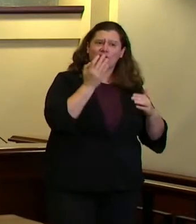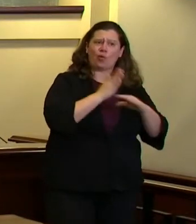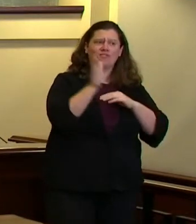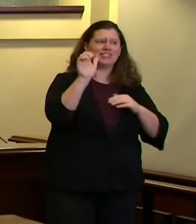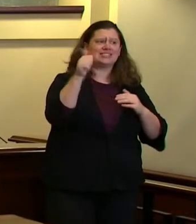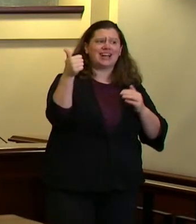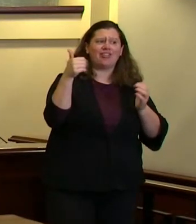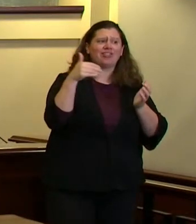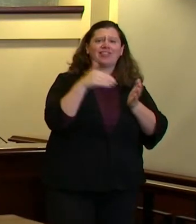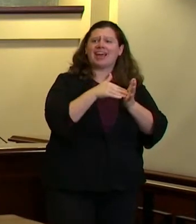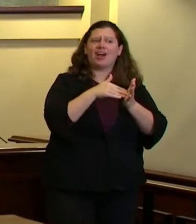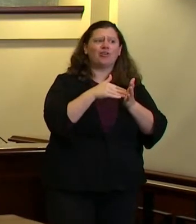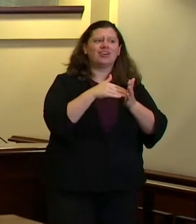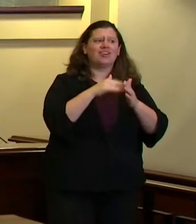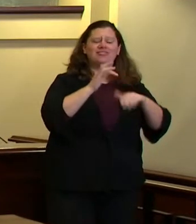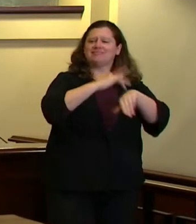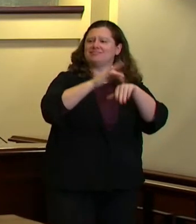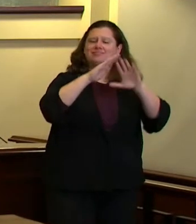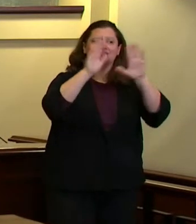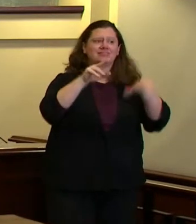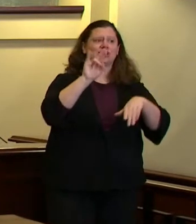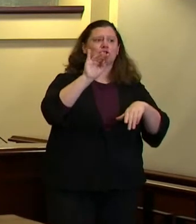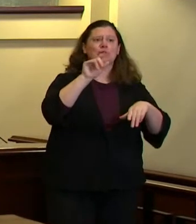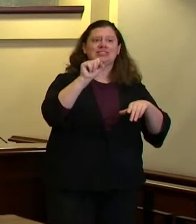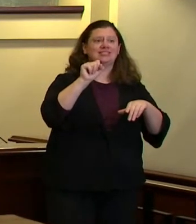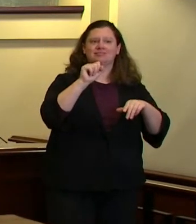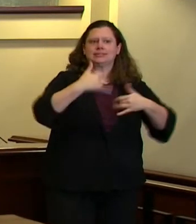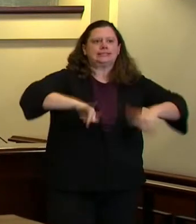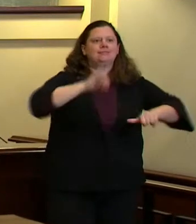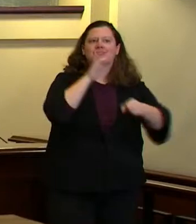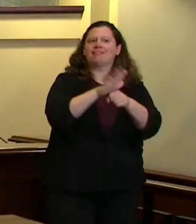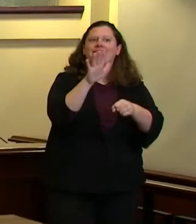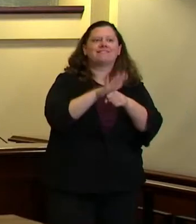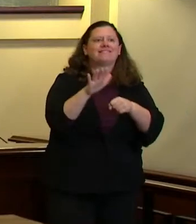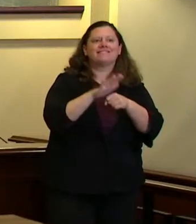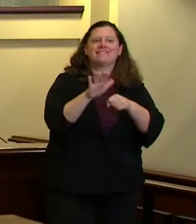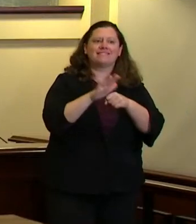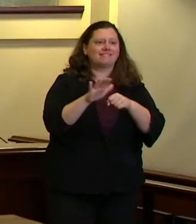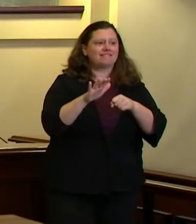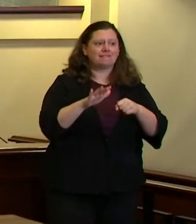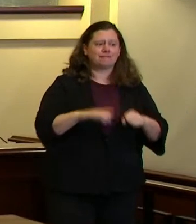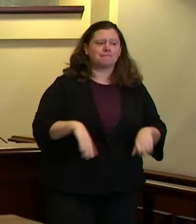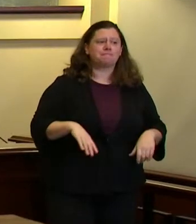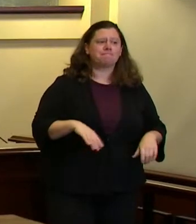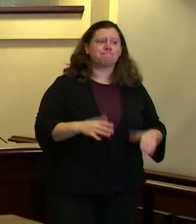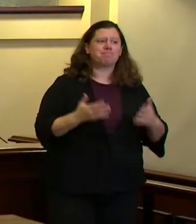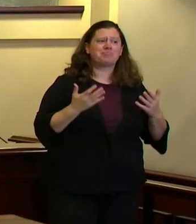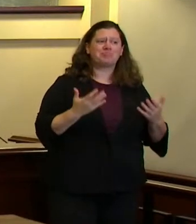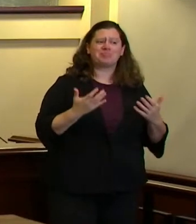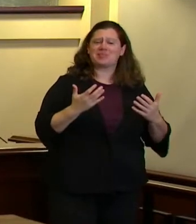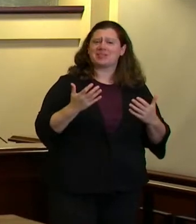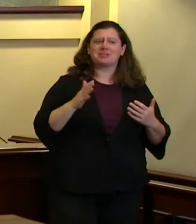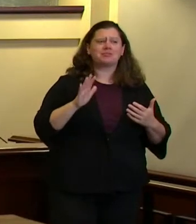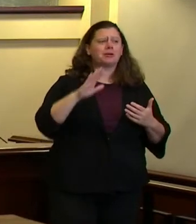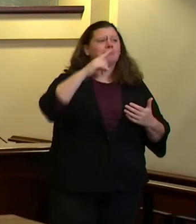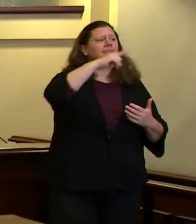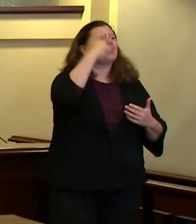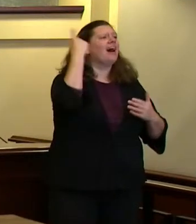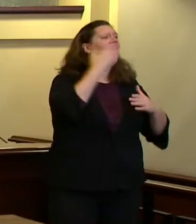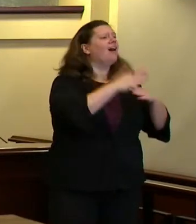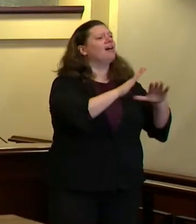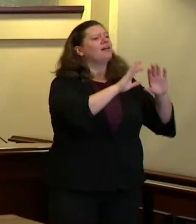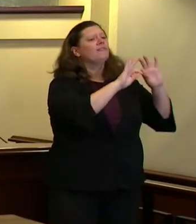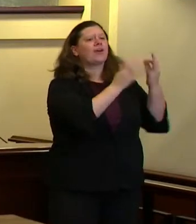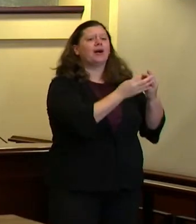there are neighborhoods in this community that the average black family cannot afford to live in and